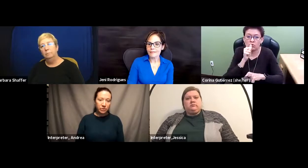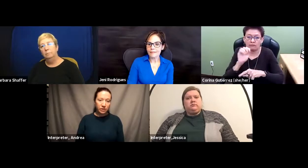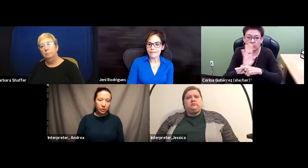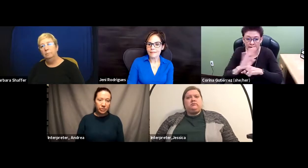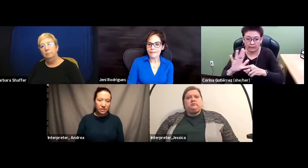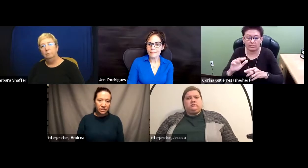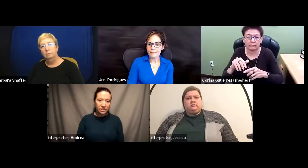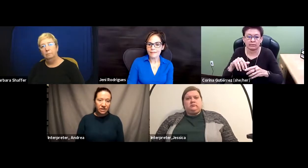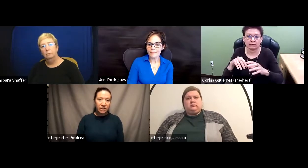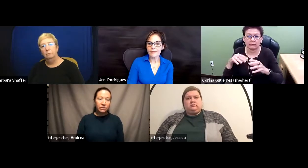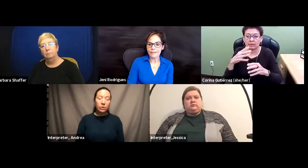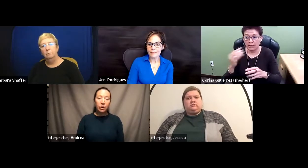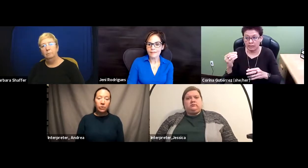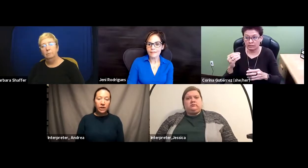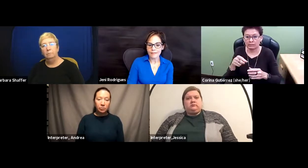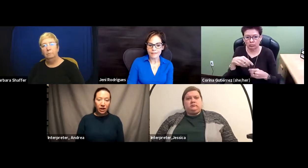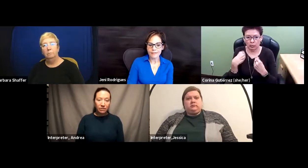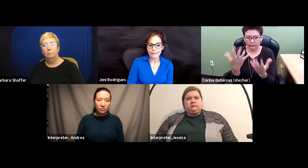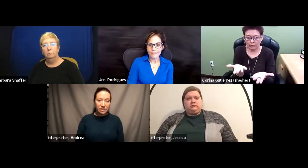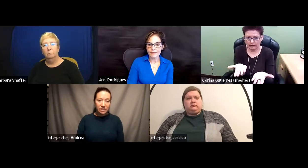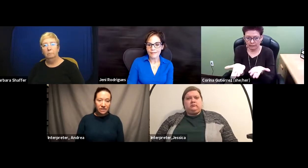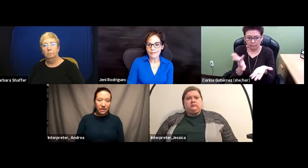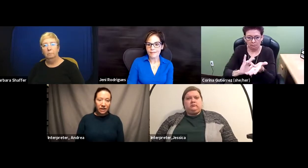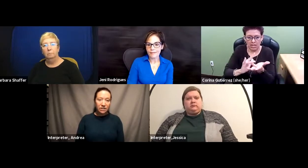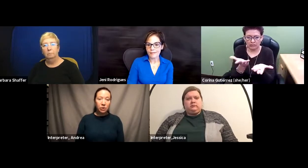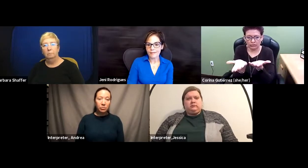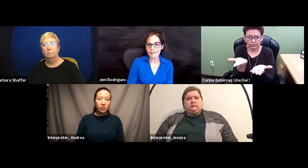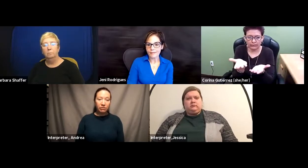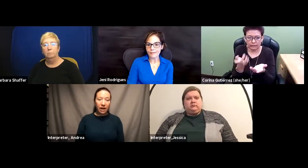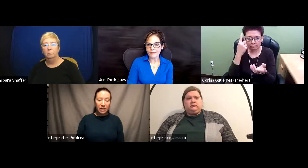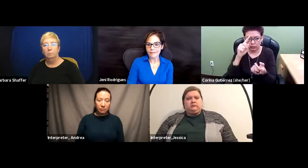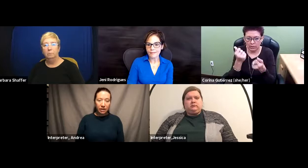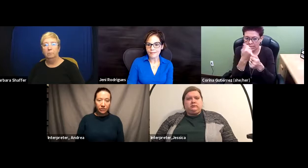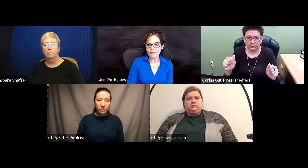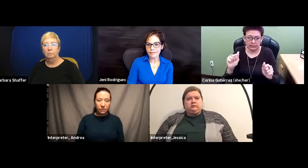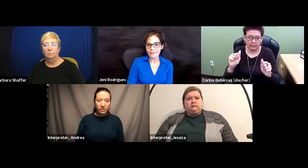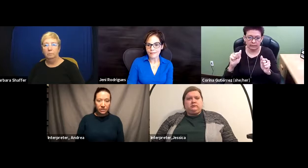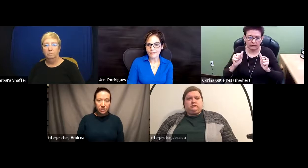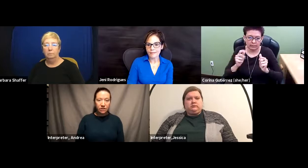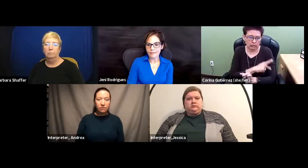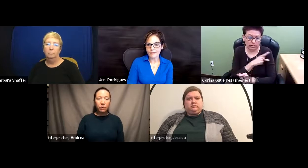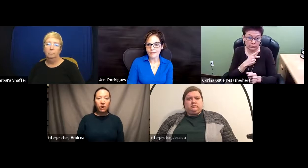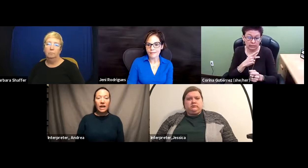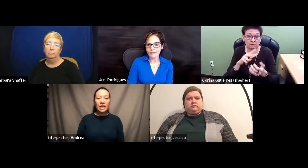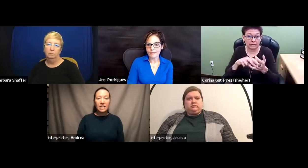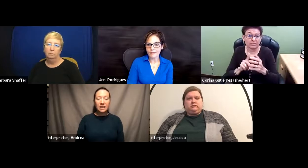within your business. If you own a private business and you are providing medical services for any